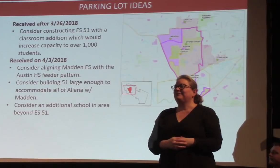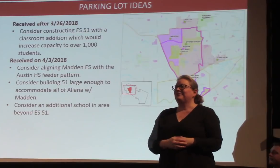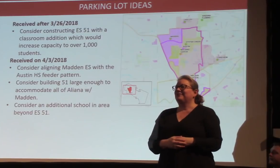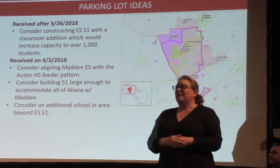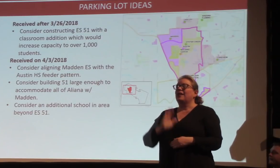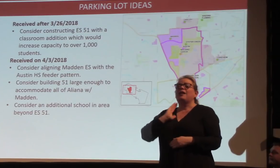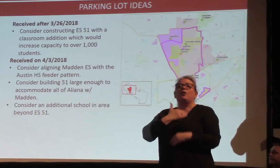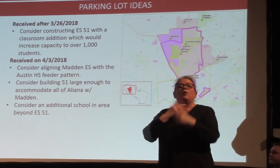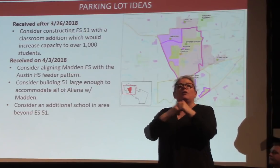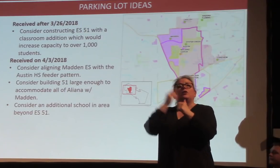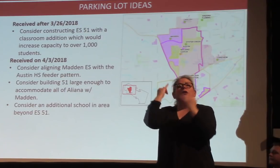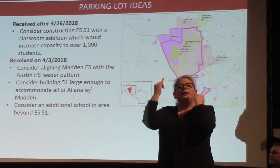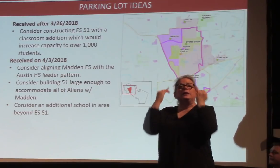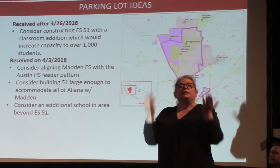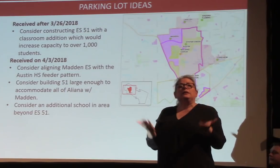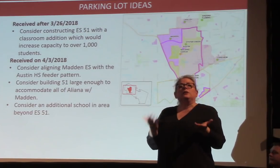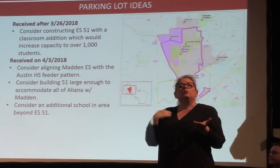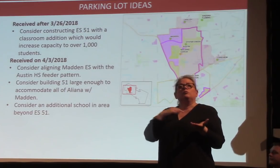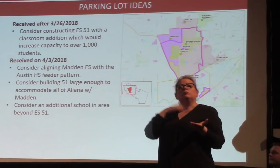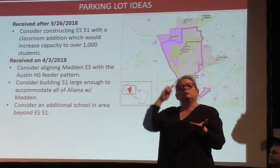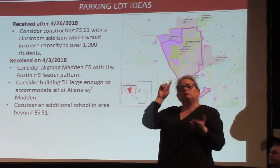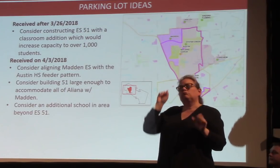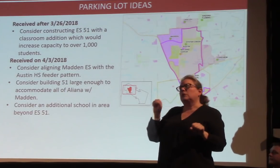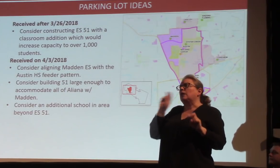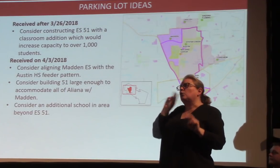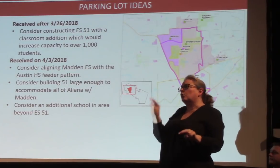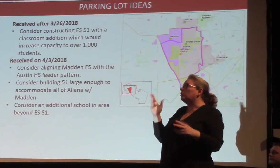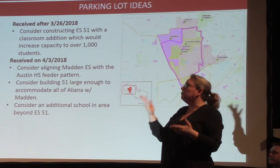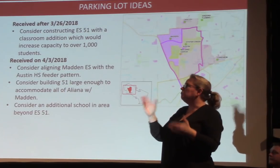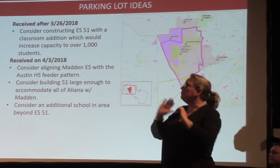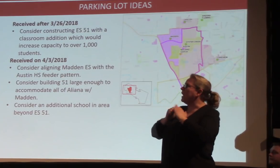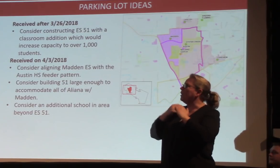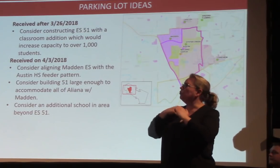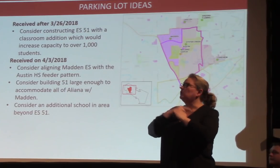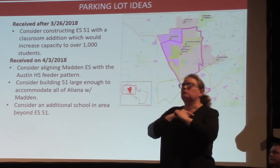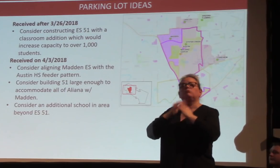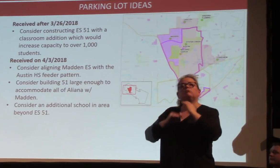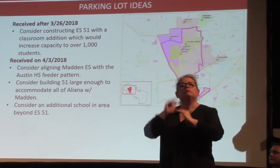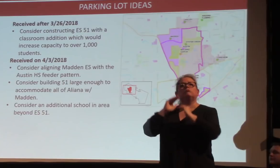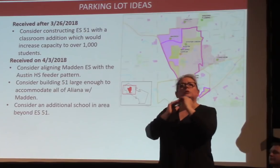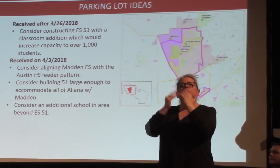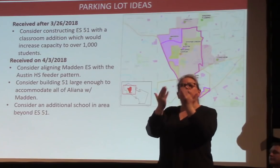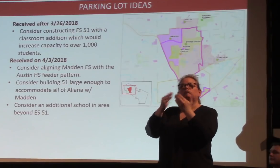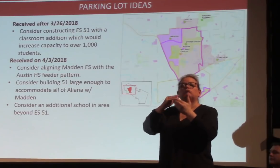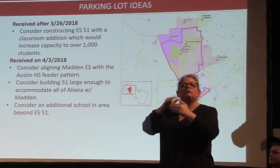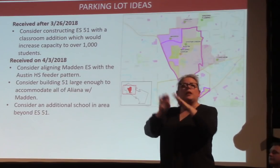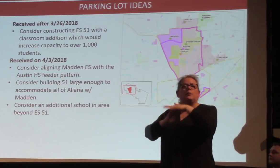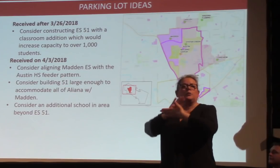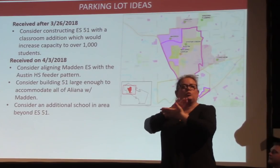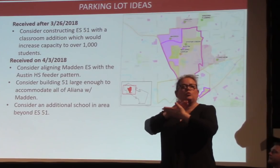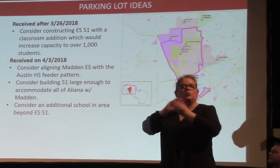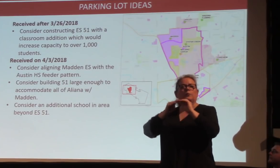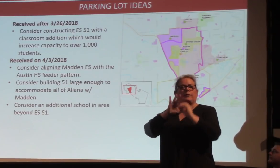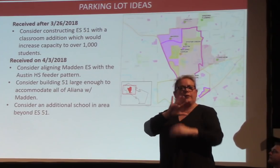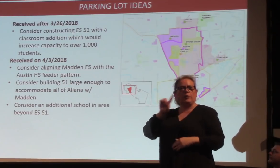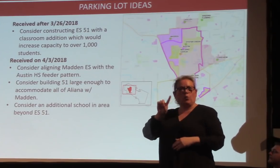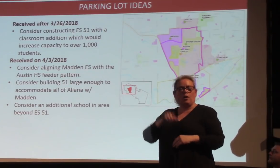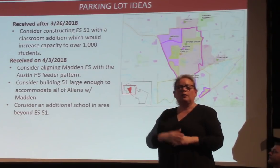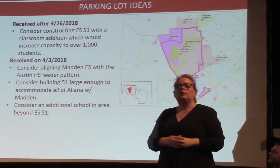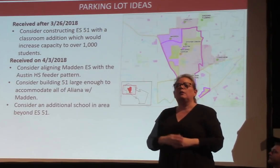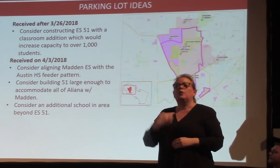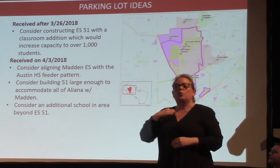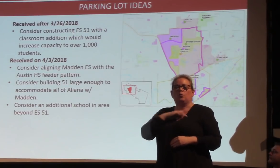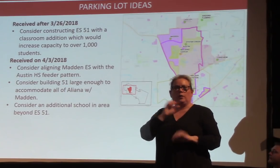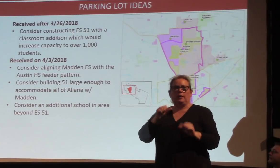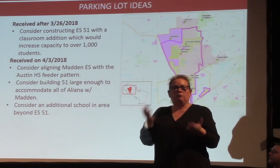initial ideas here. Hey, let's look at considering constructing Elementary 51 with a classroom addition from the get-go so that we can get that capacity